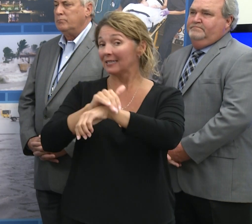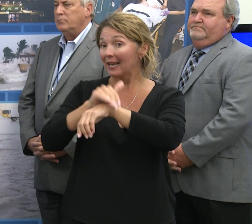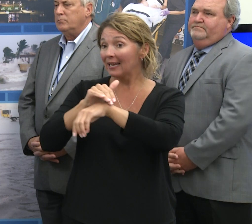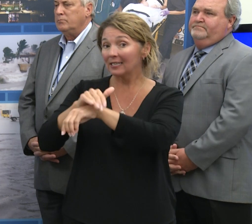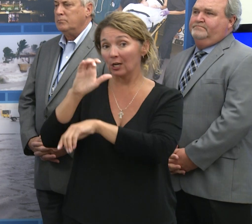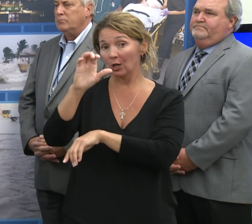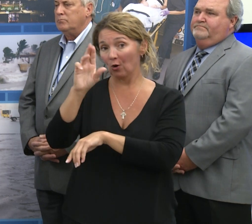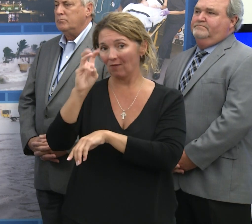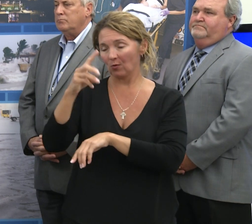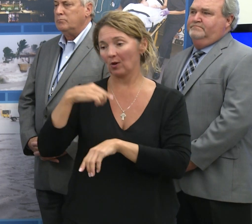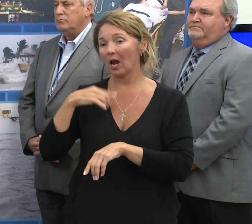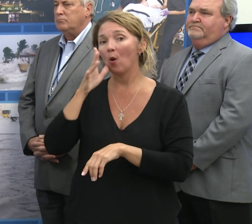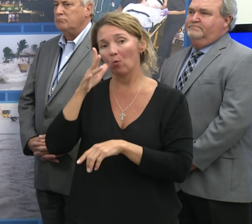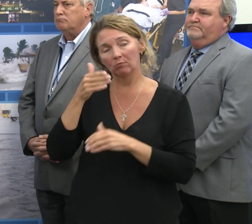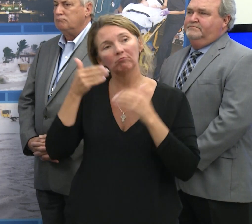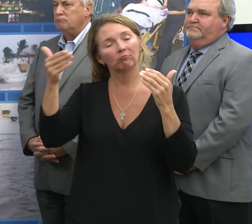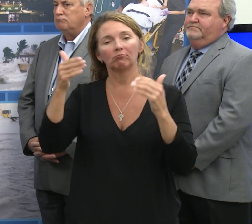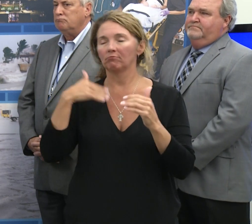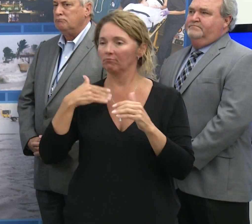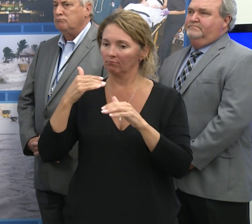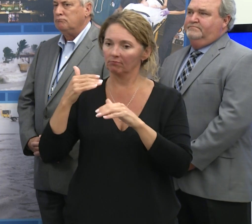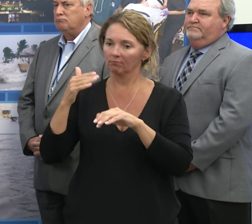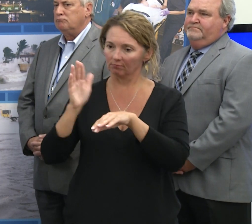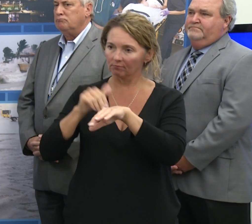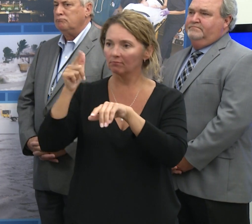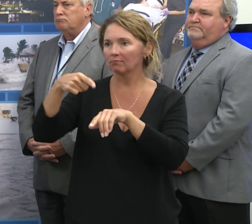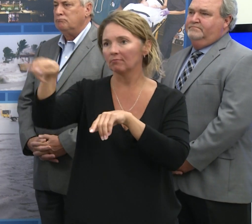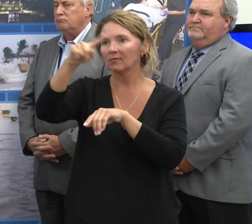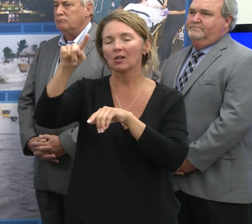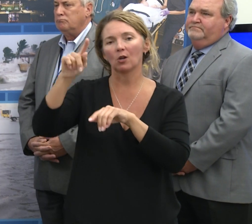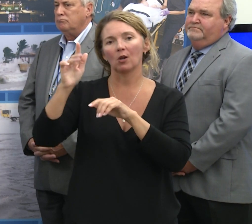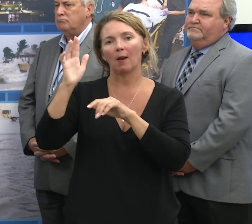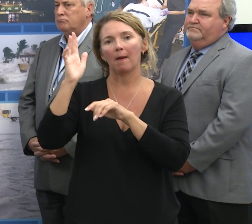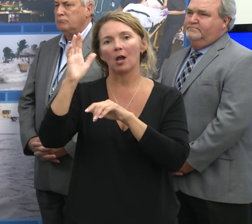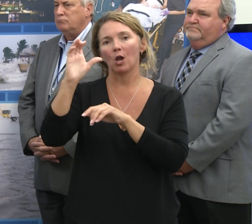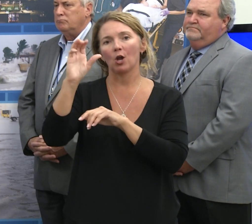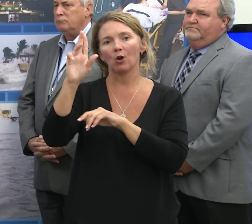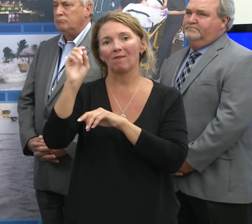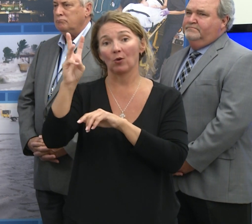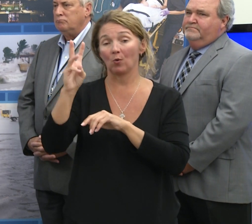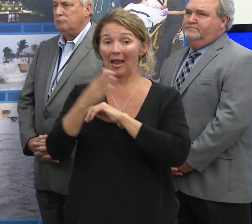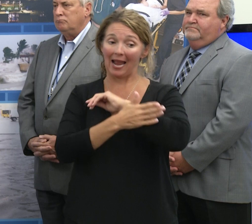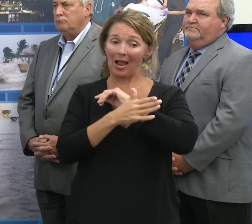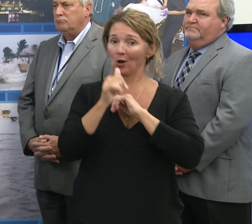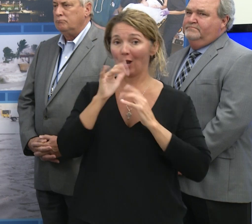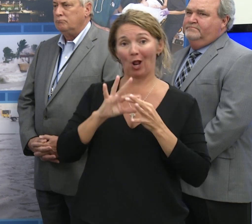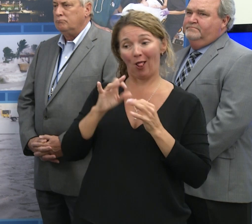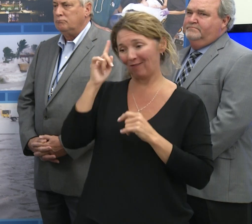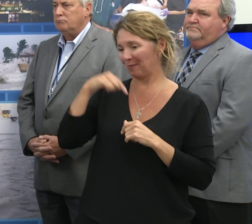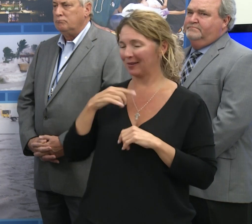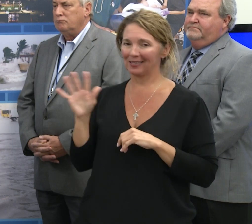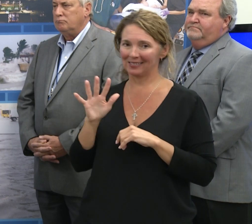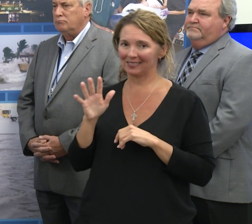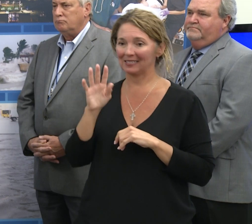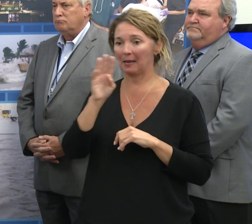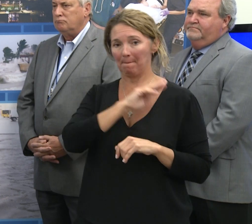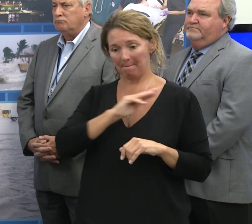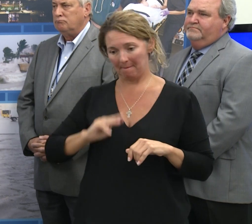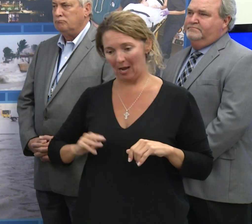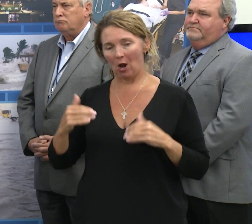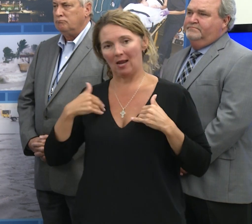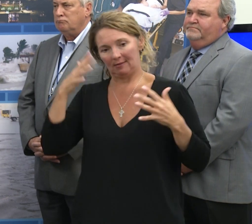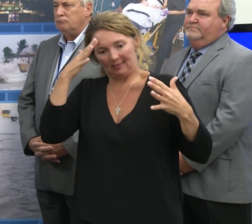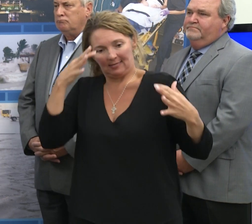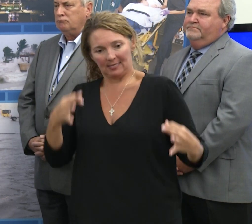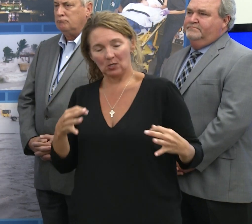I will call a curfew when it's appropriate for the city. The county doesn't speak for me. The mayor has jurisdiction as to